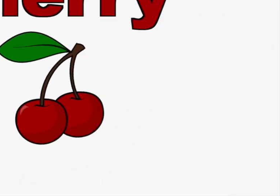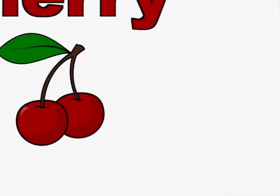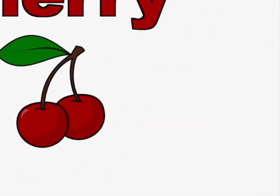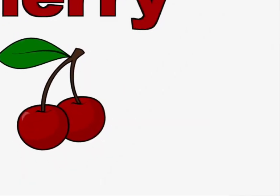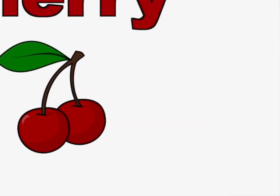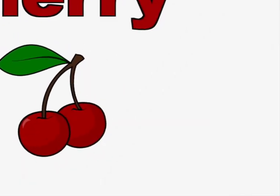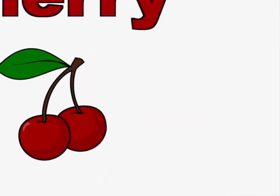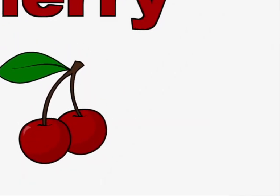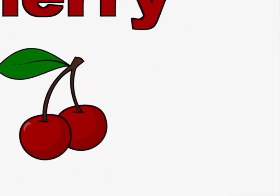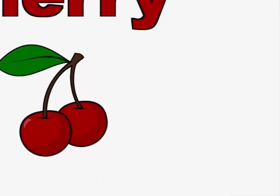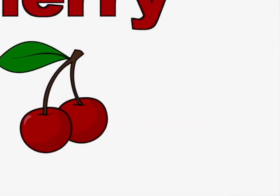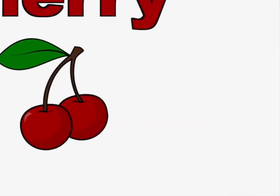Cherry.